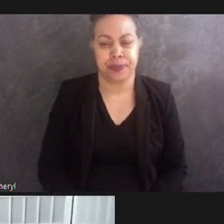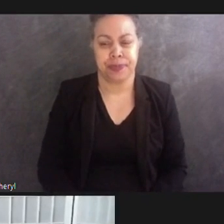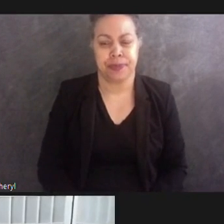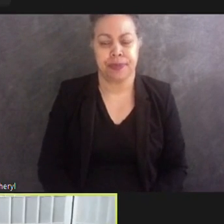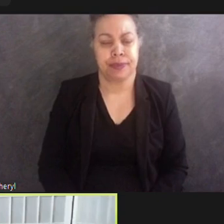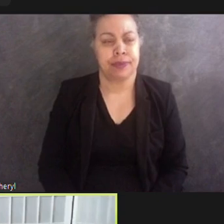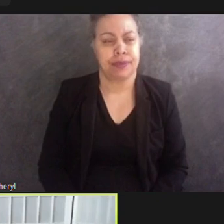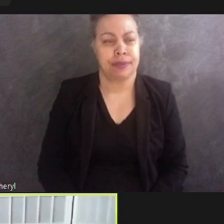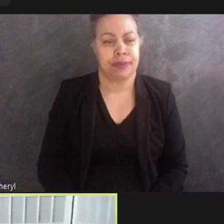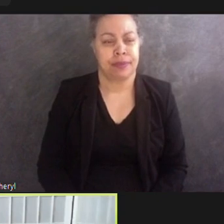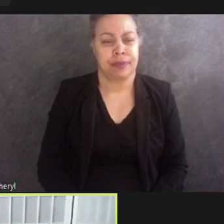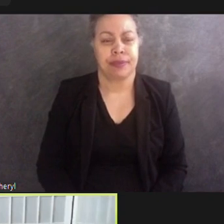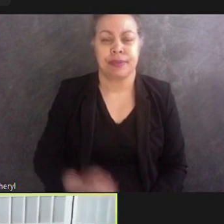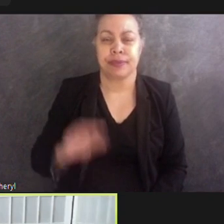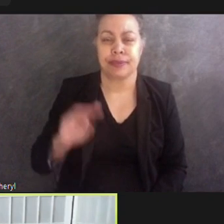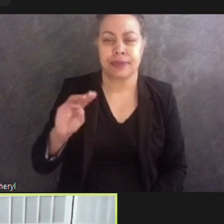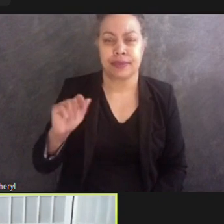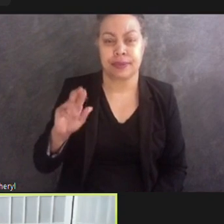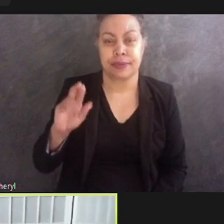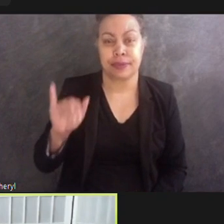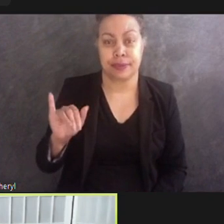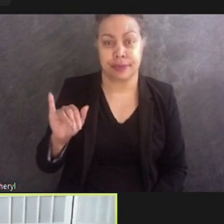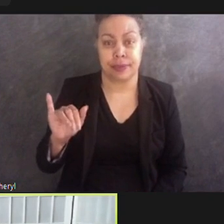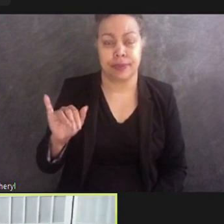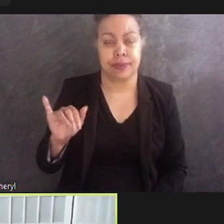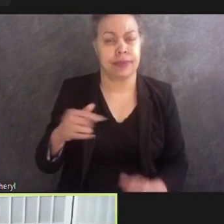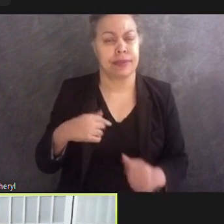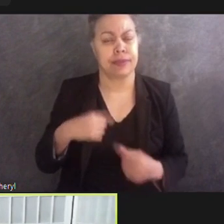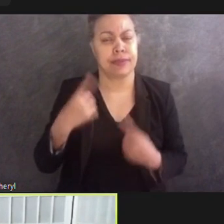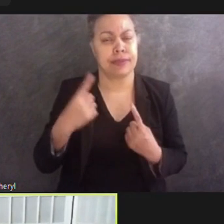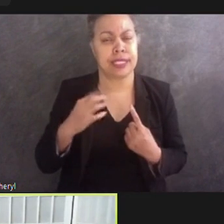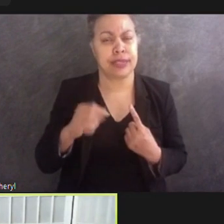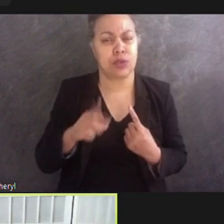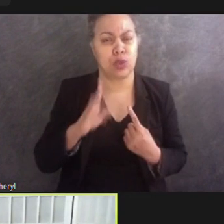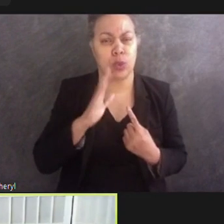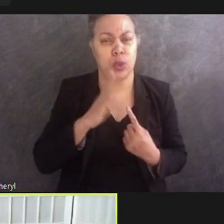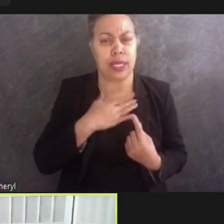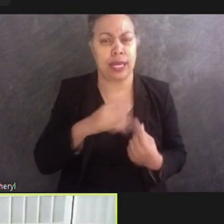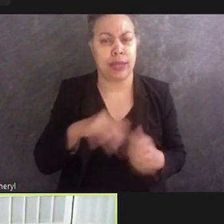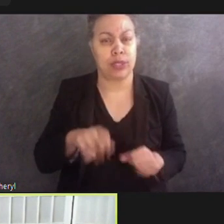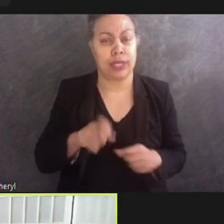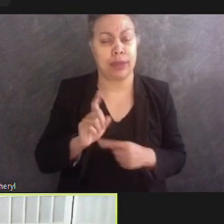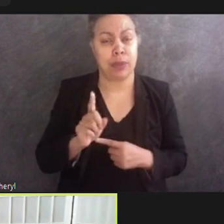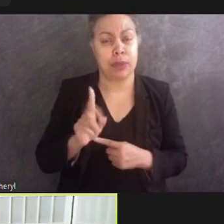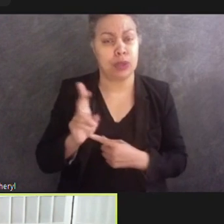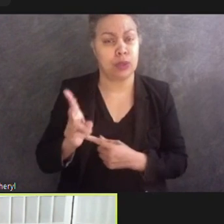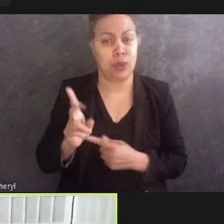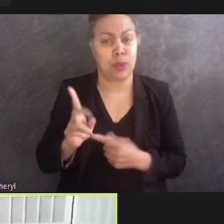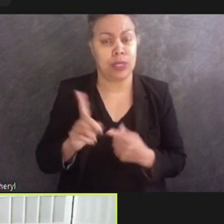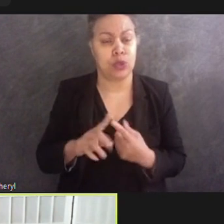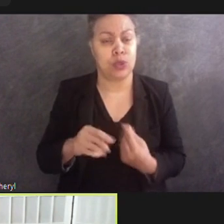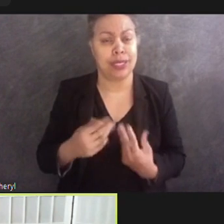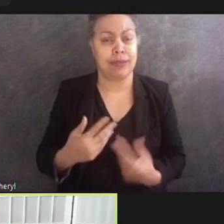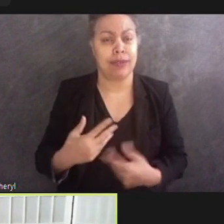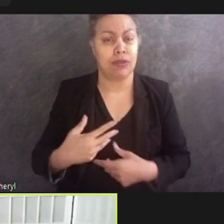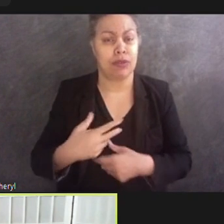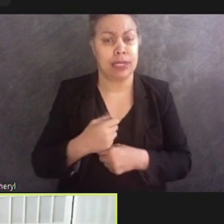Mary, I was wondering if you would like to take a moment or two and give a recap on the work and